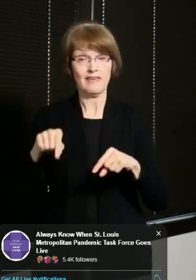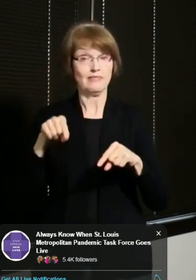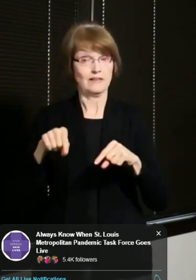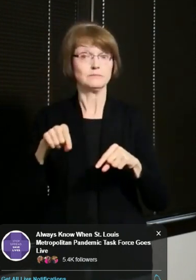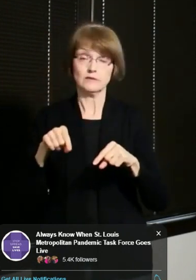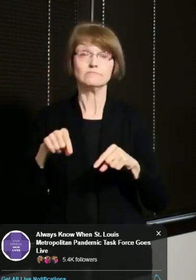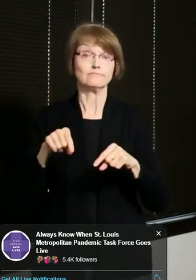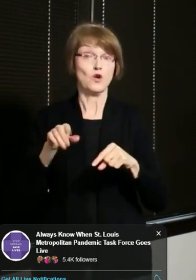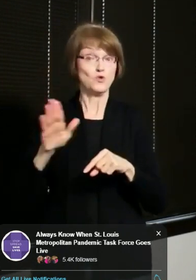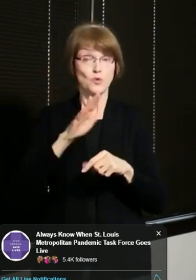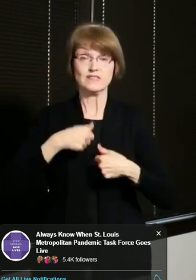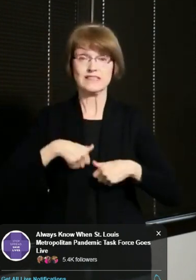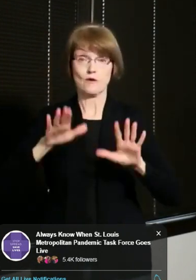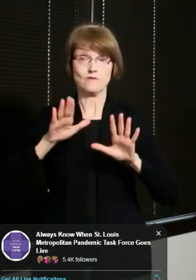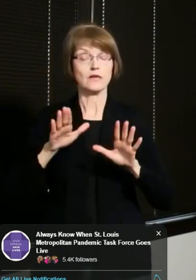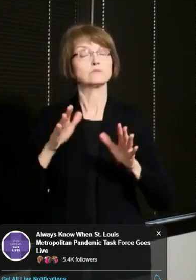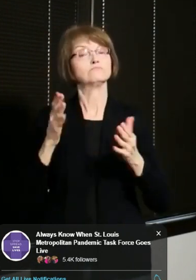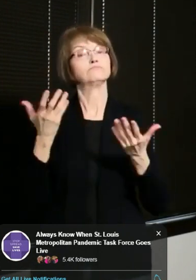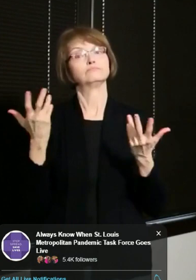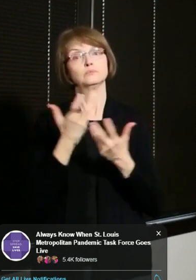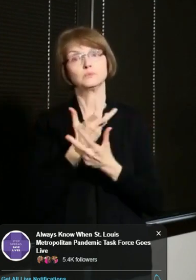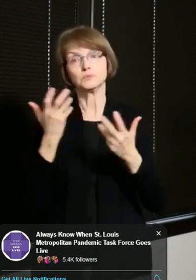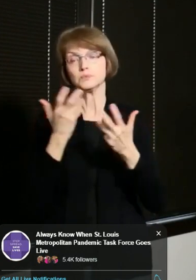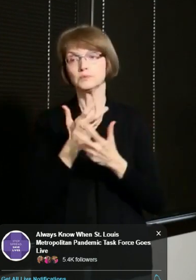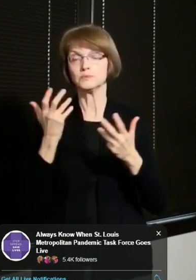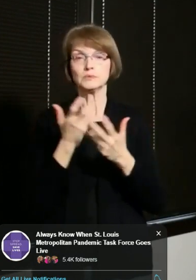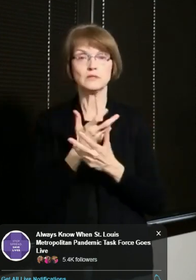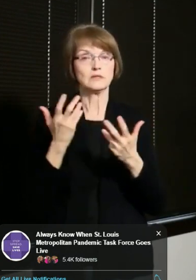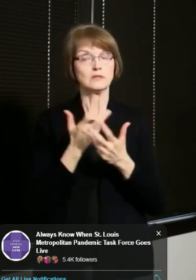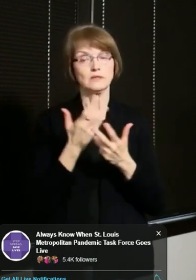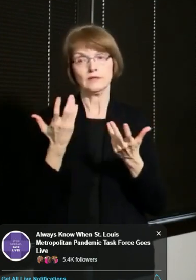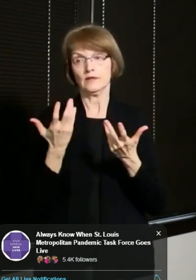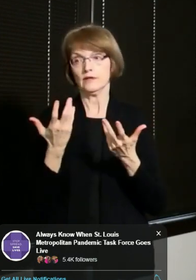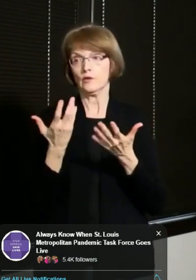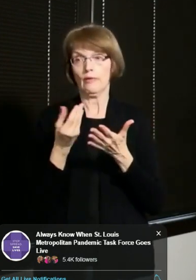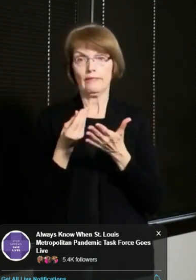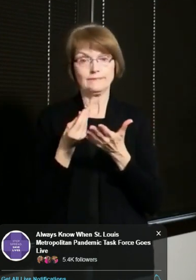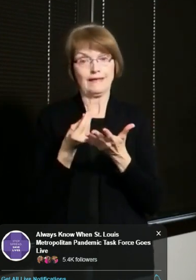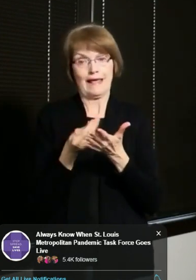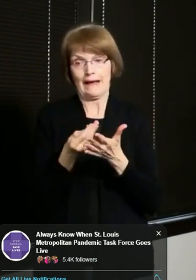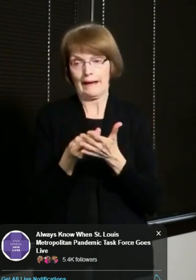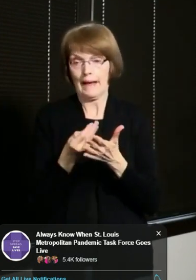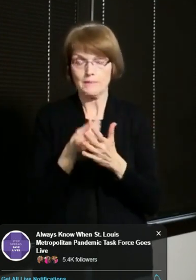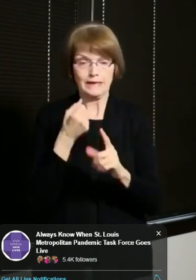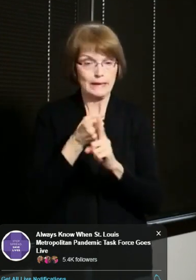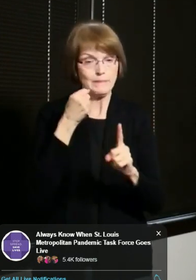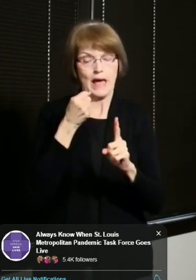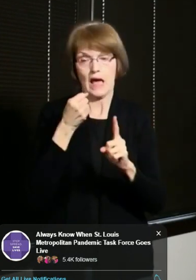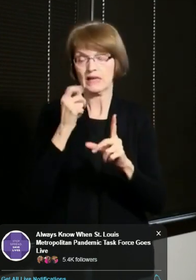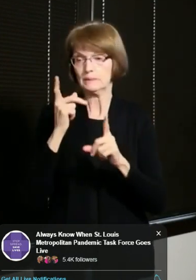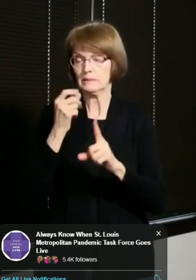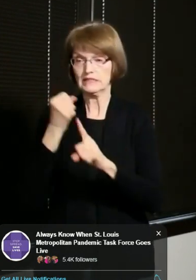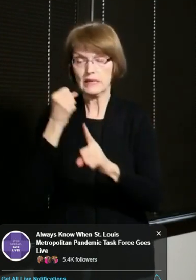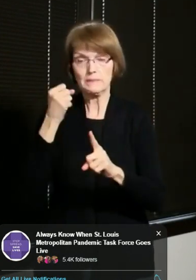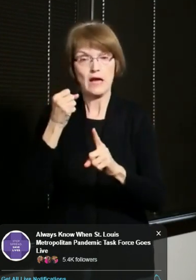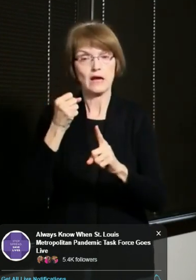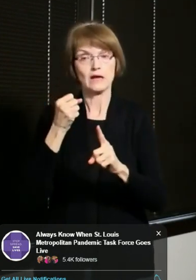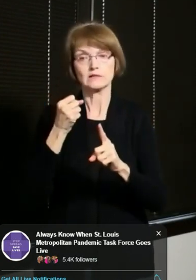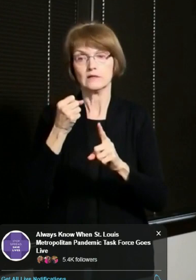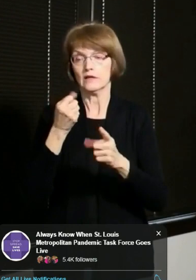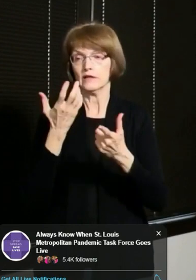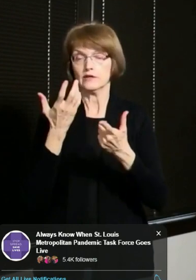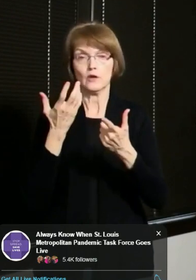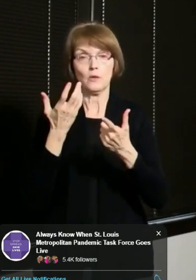sacrifice. The economic and humanitarian cost, people out of work, lost wages, small businesses